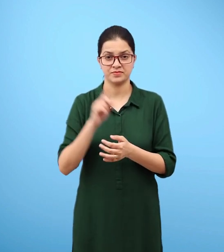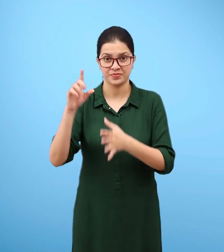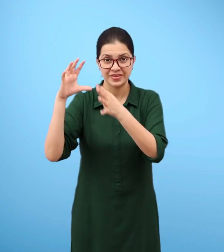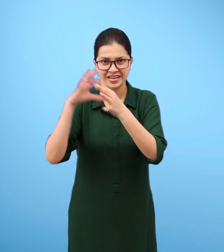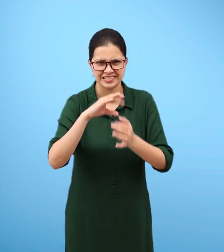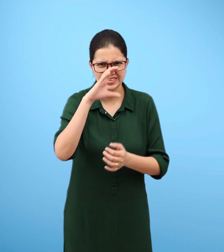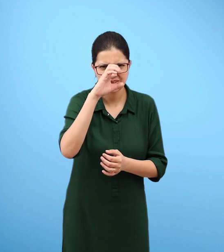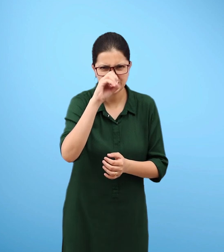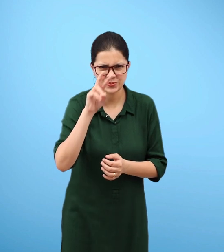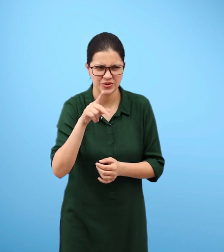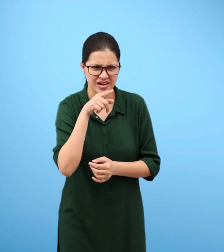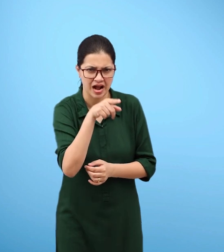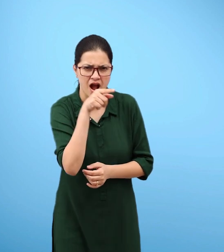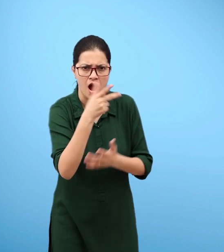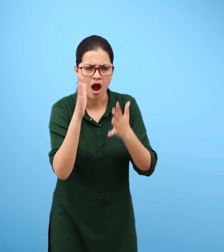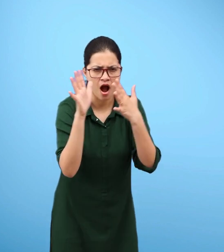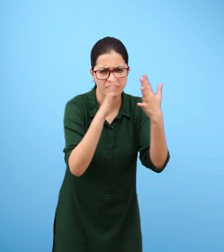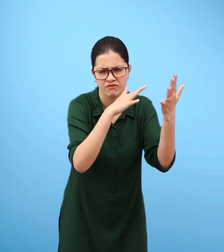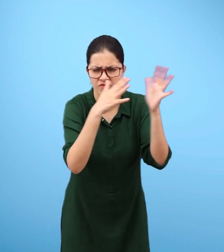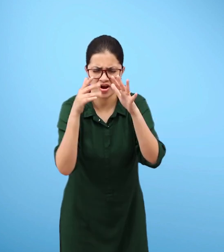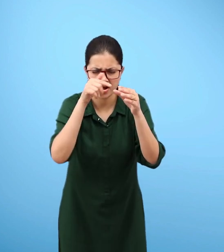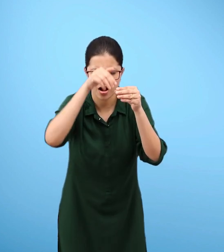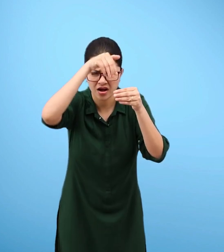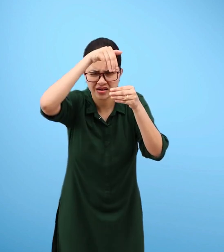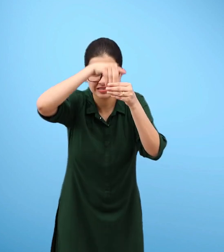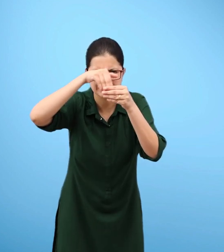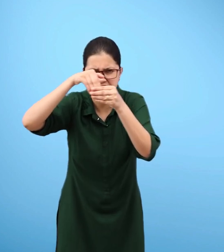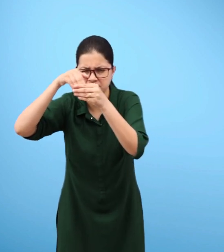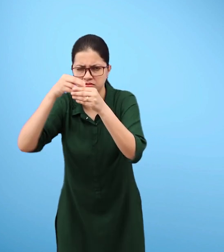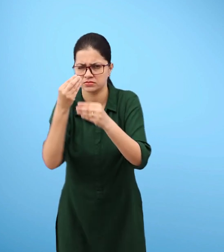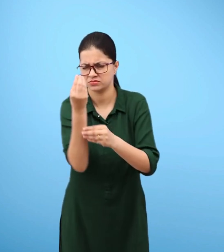Carbon dioxide makes up a small component of the air around us.